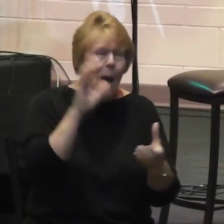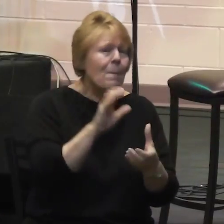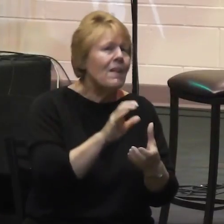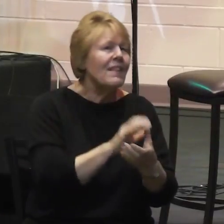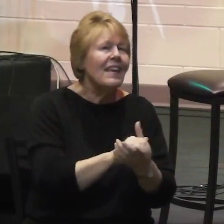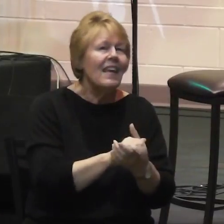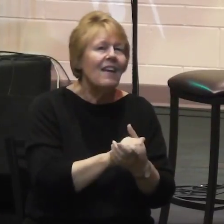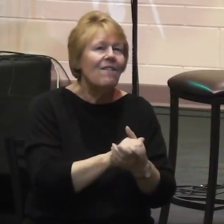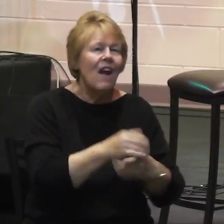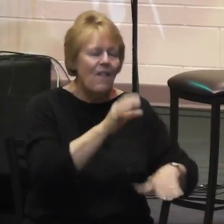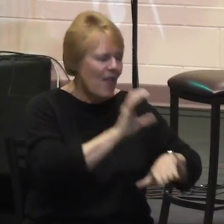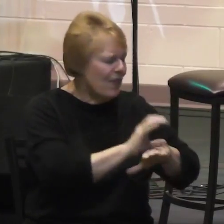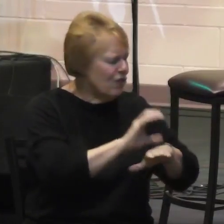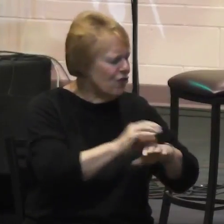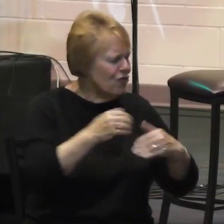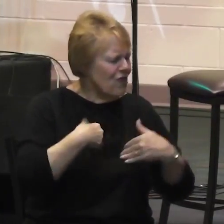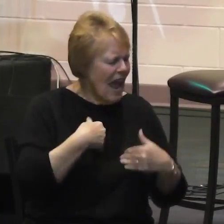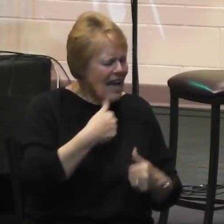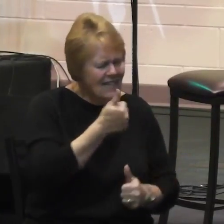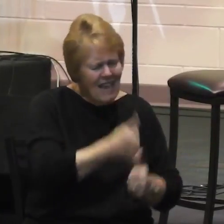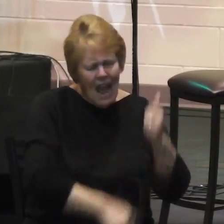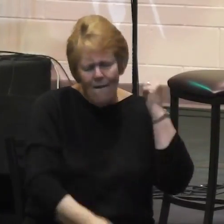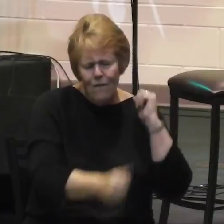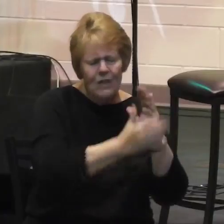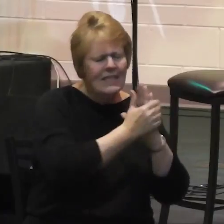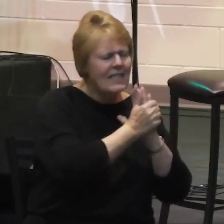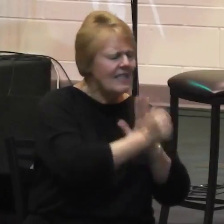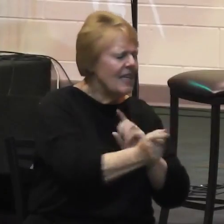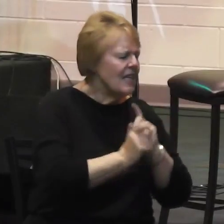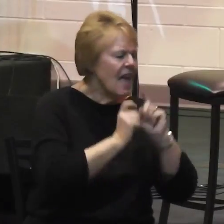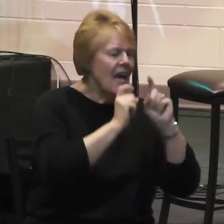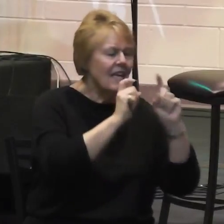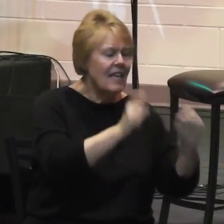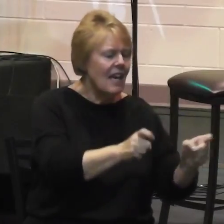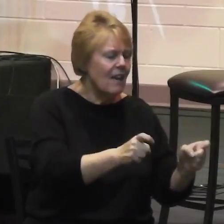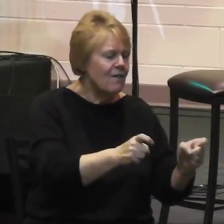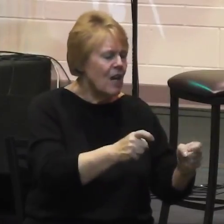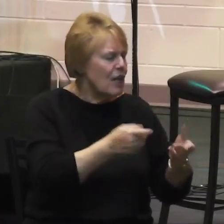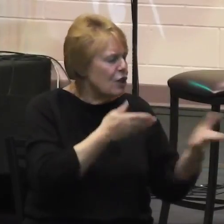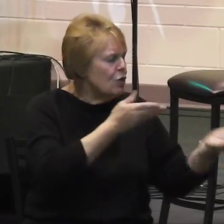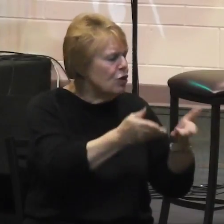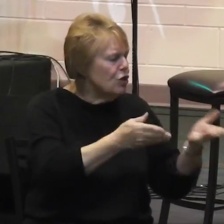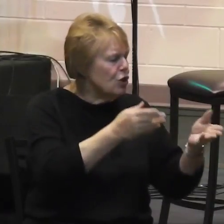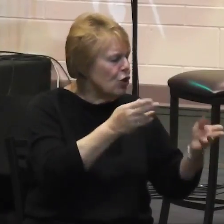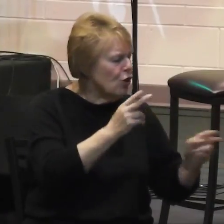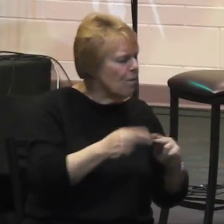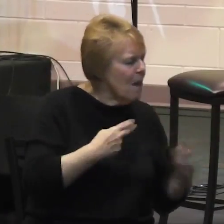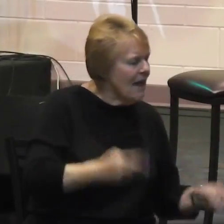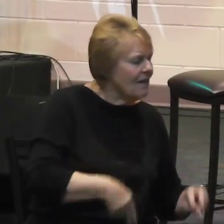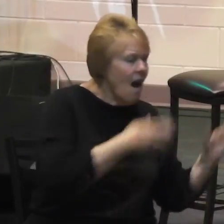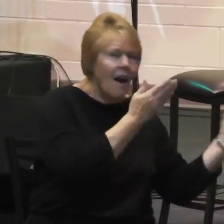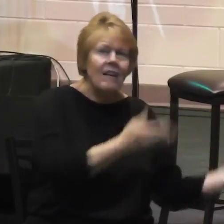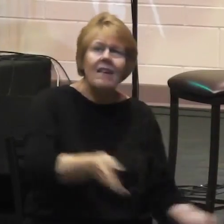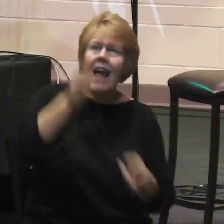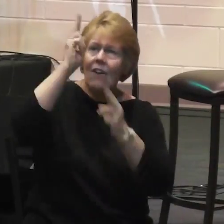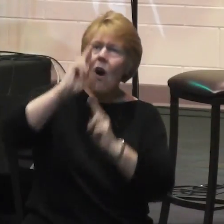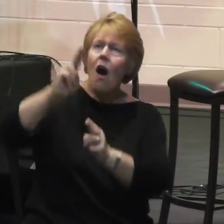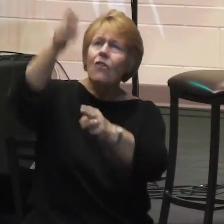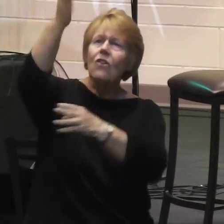every gift to serve mankind and bring glory to the master. I believe in the power of unity.